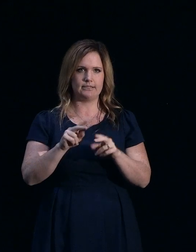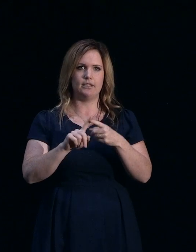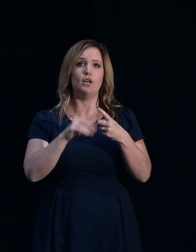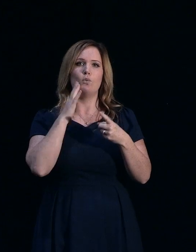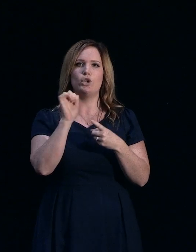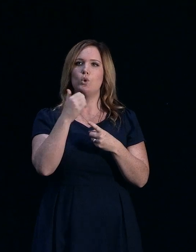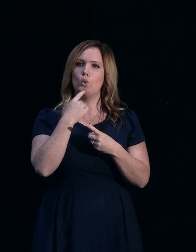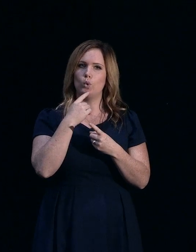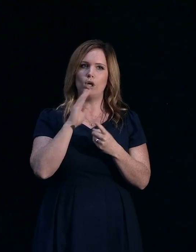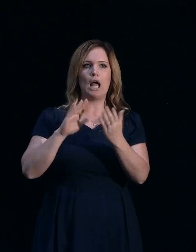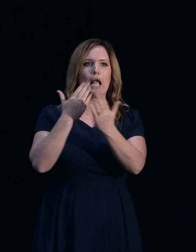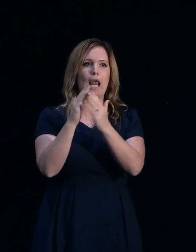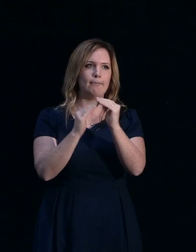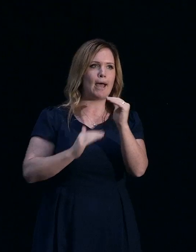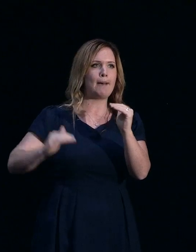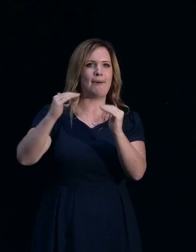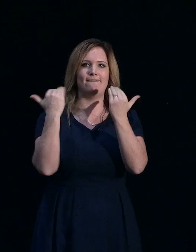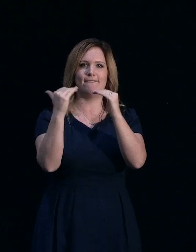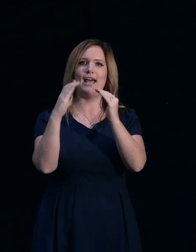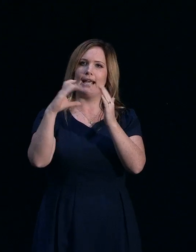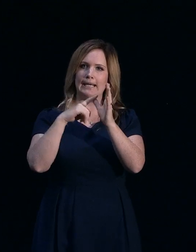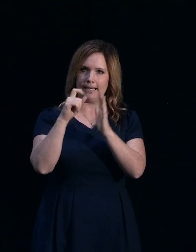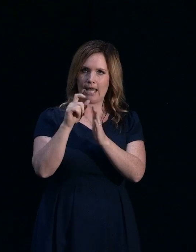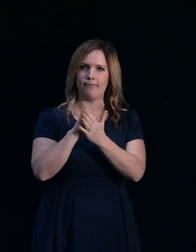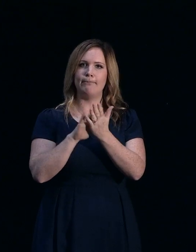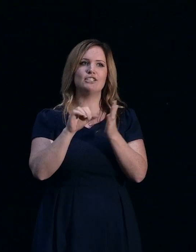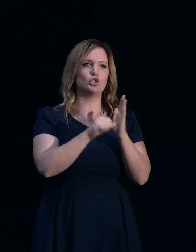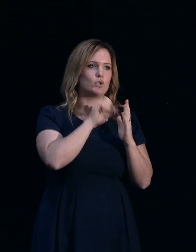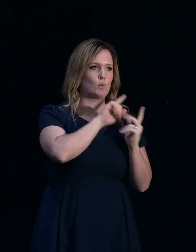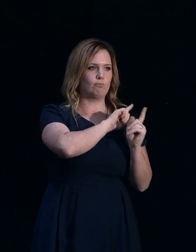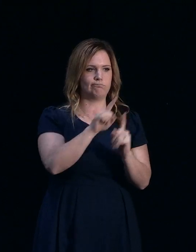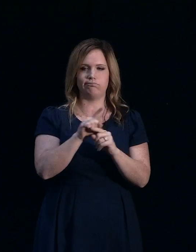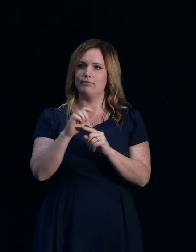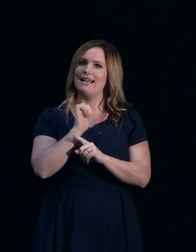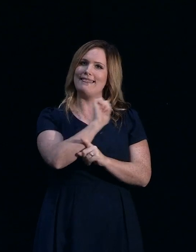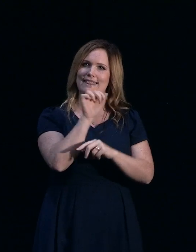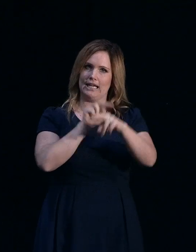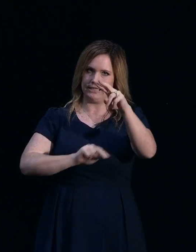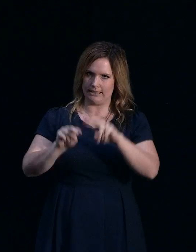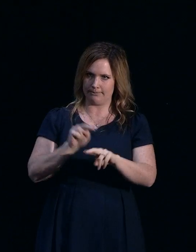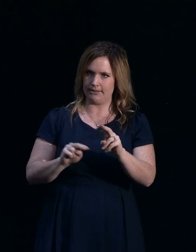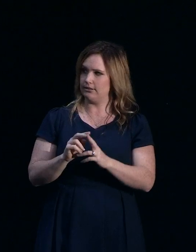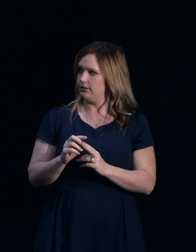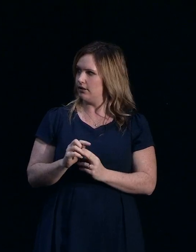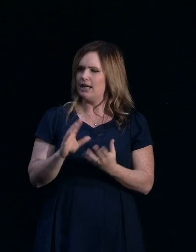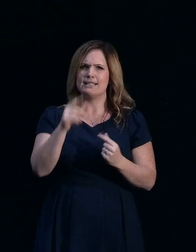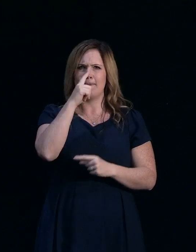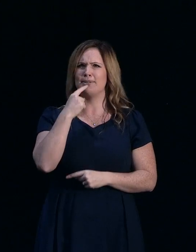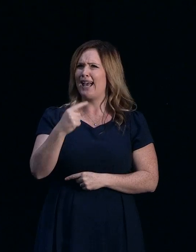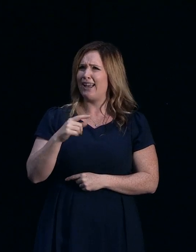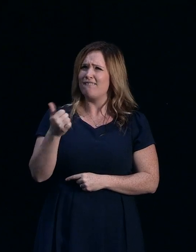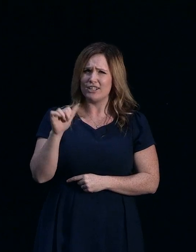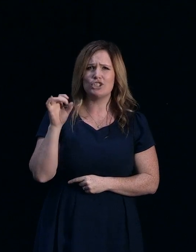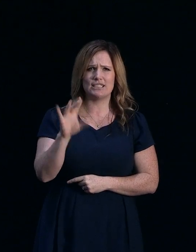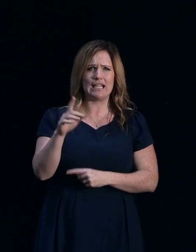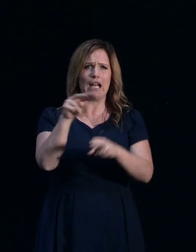confirmed as over cap, then your insurer would also do an assessment. And one of the common things we hear is, I've had 10 assessments now, why do I need another one?